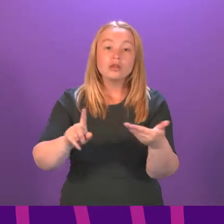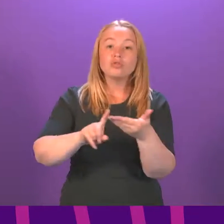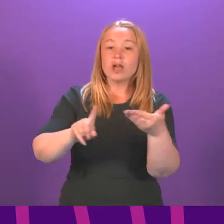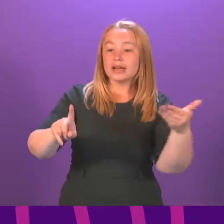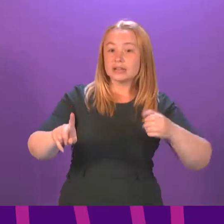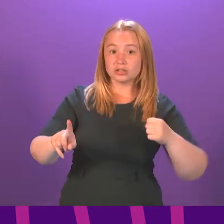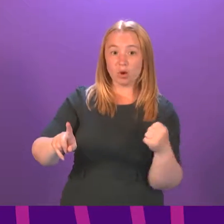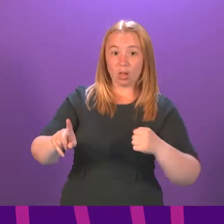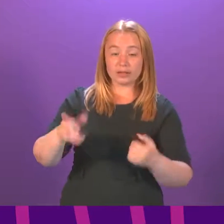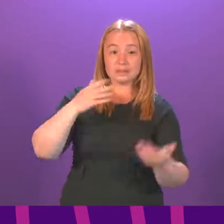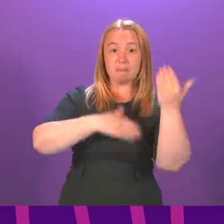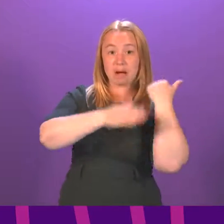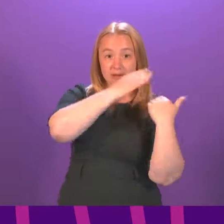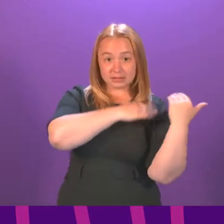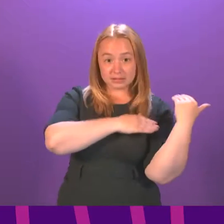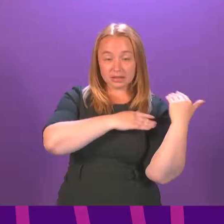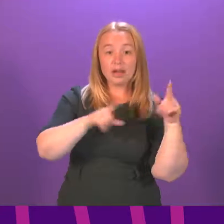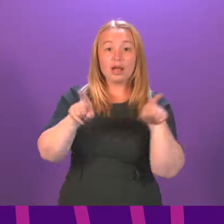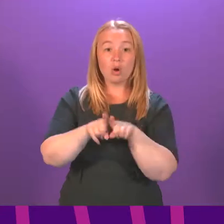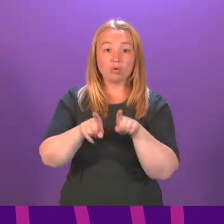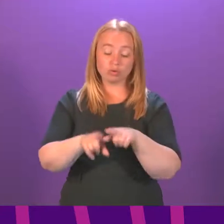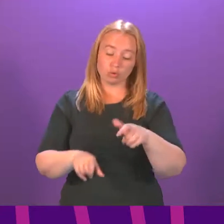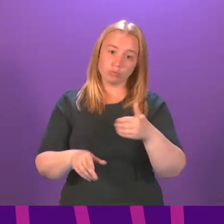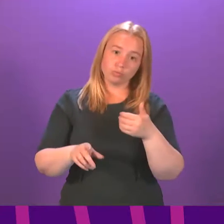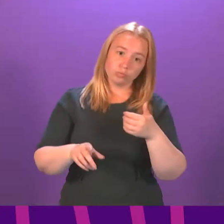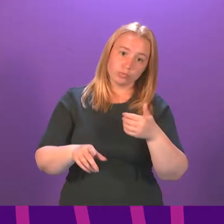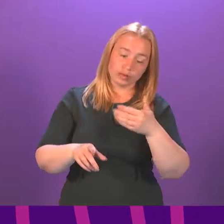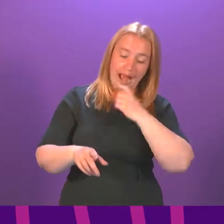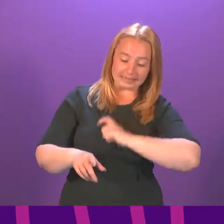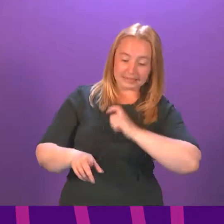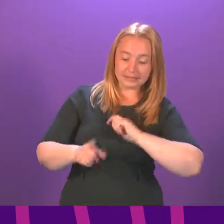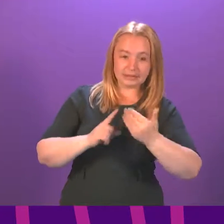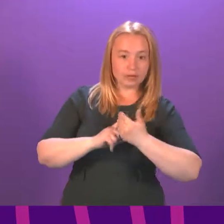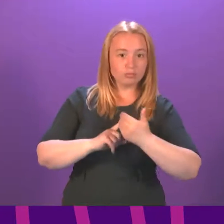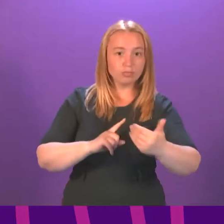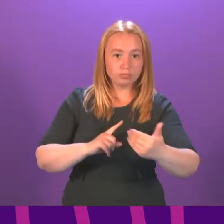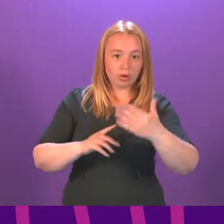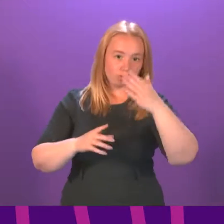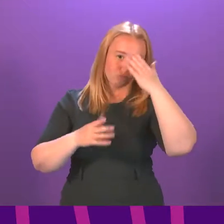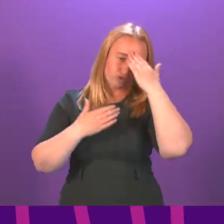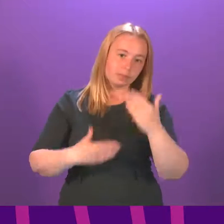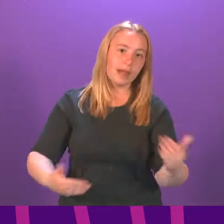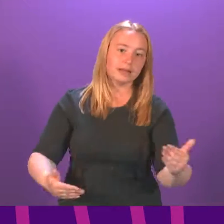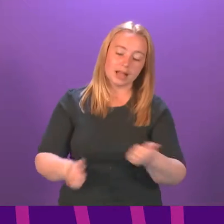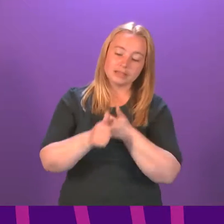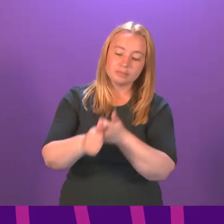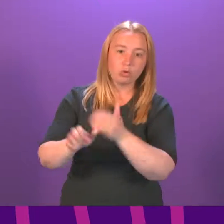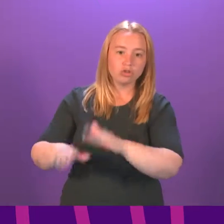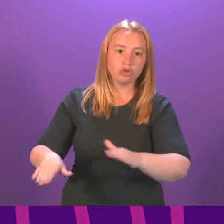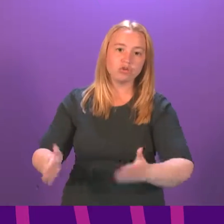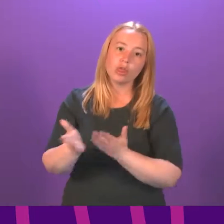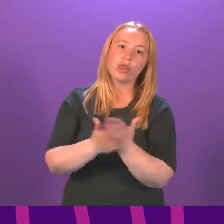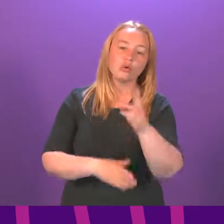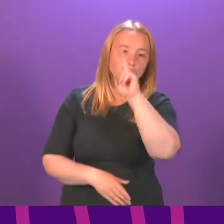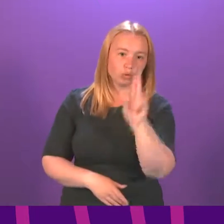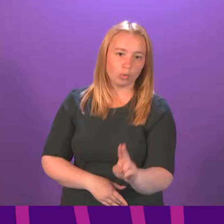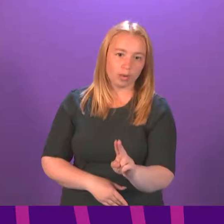Scotland's colonial past, and respects the identities of young people and supports them within their journey within schools. So,